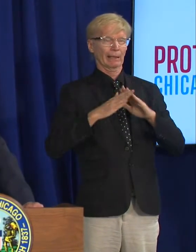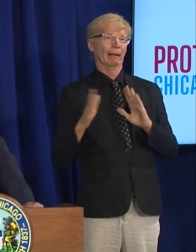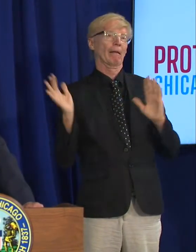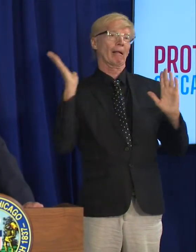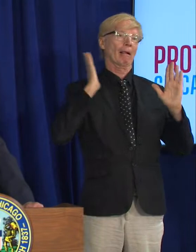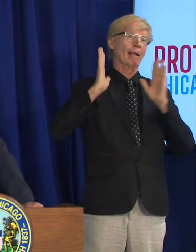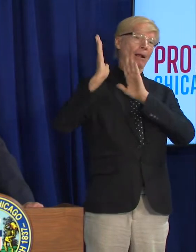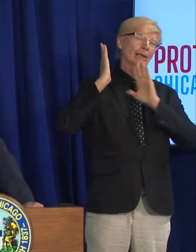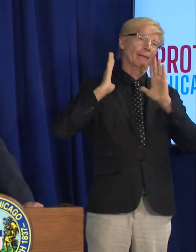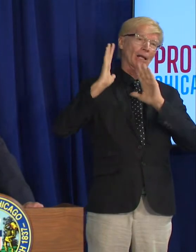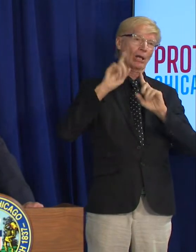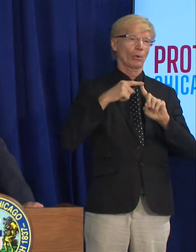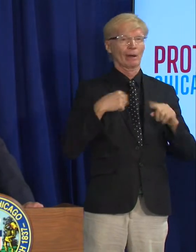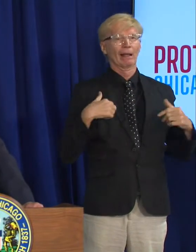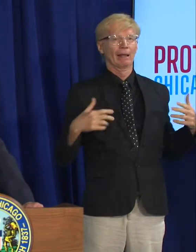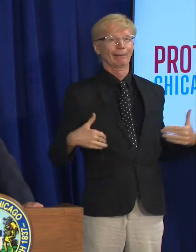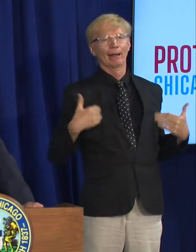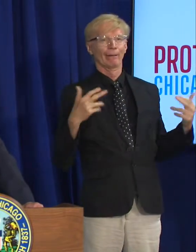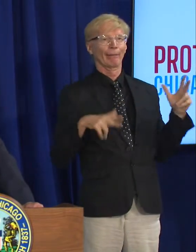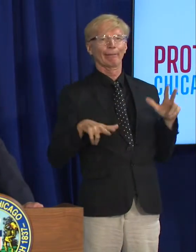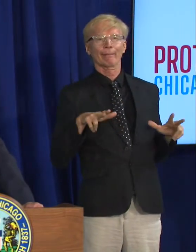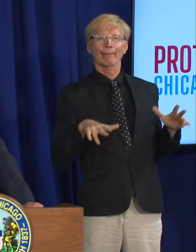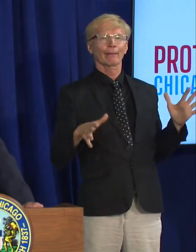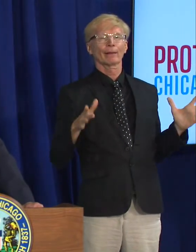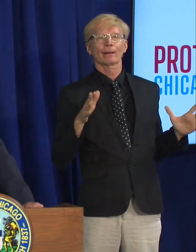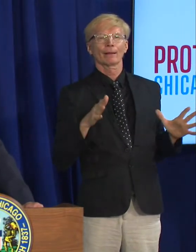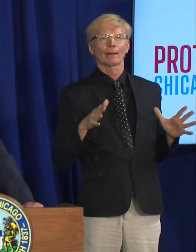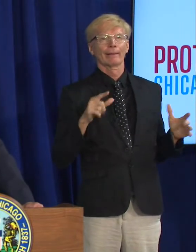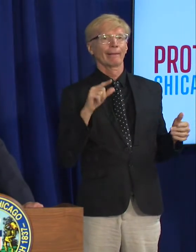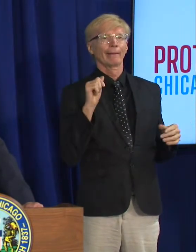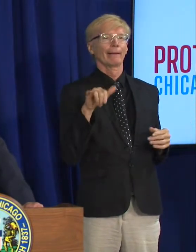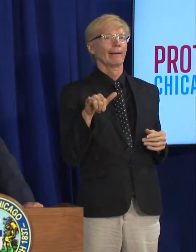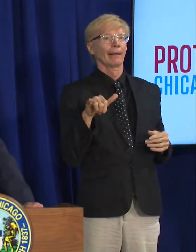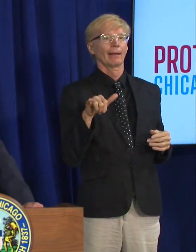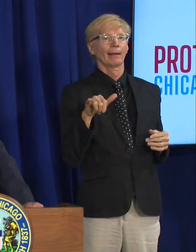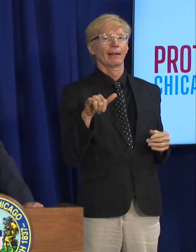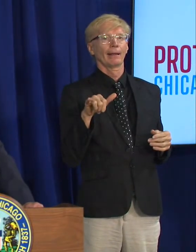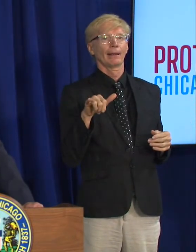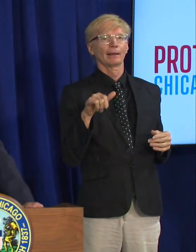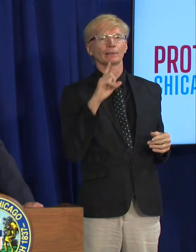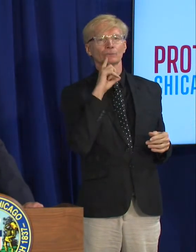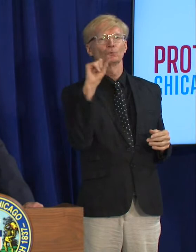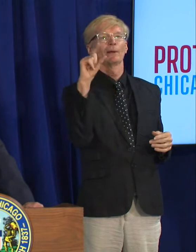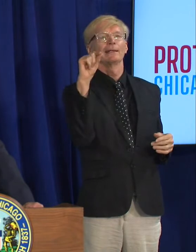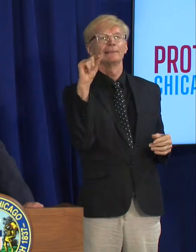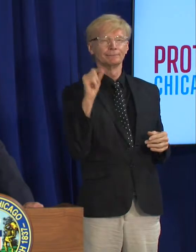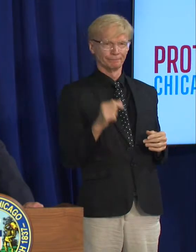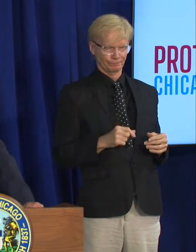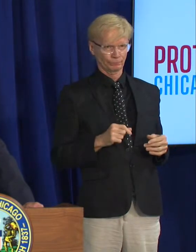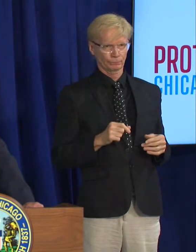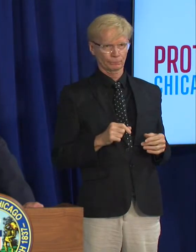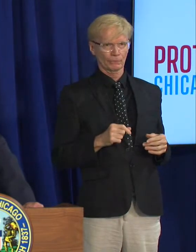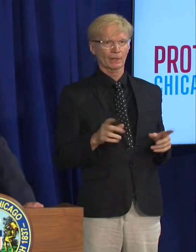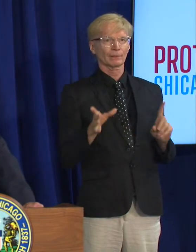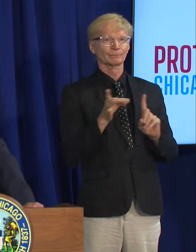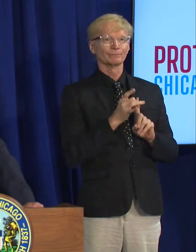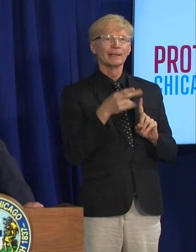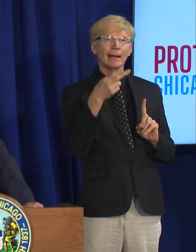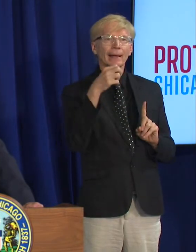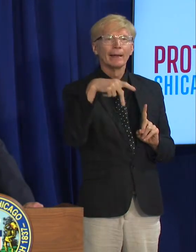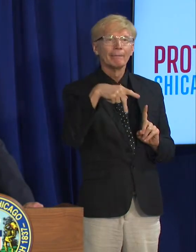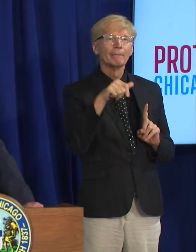when I was a very young a 20 year old we had hepatitis